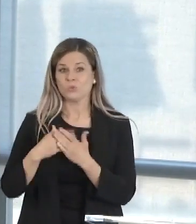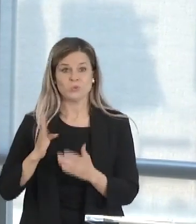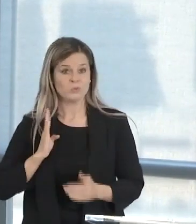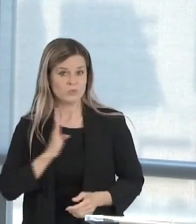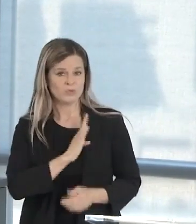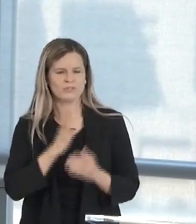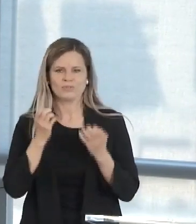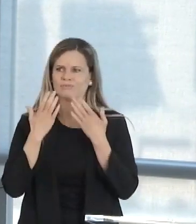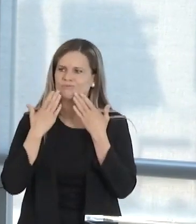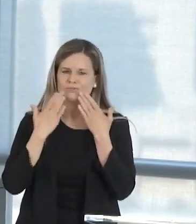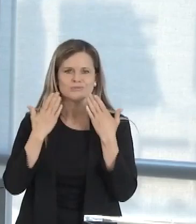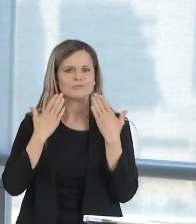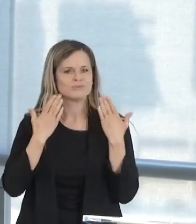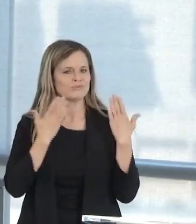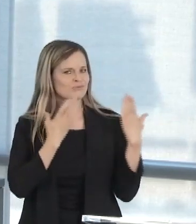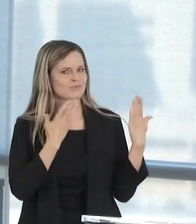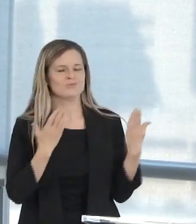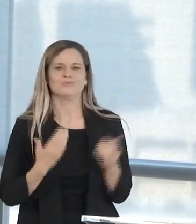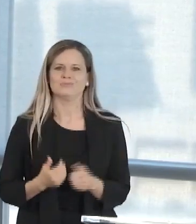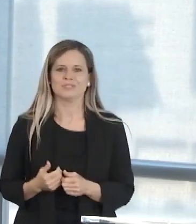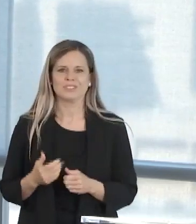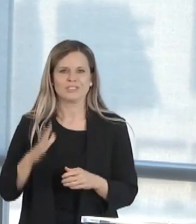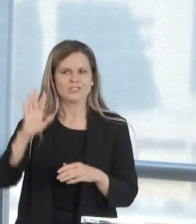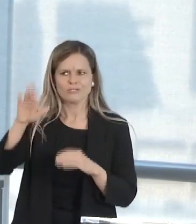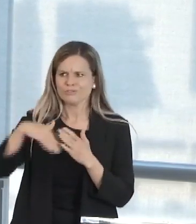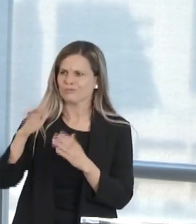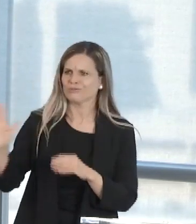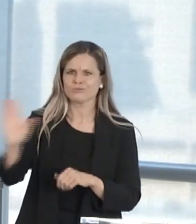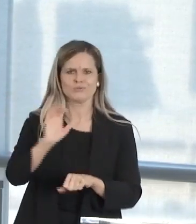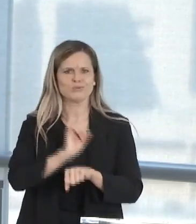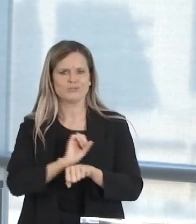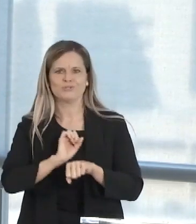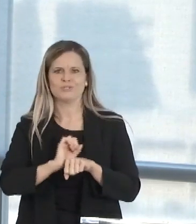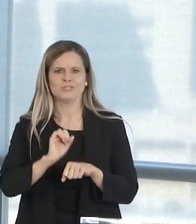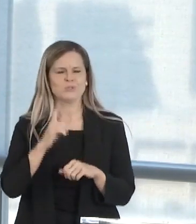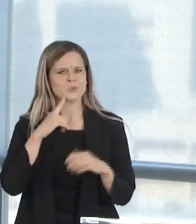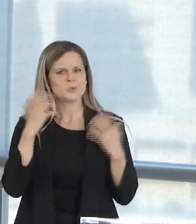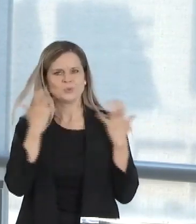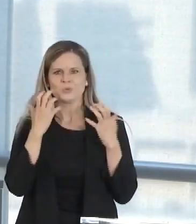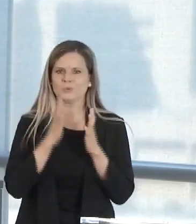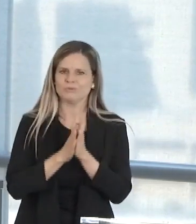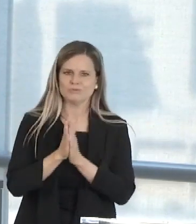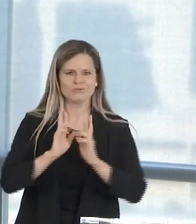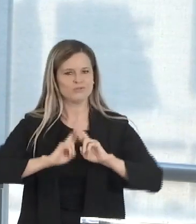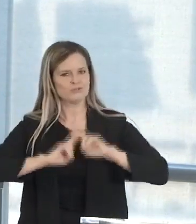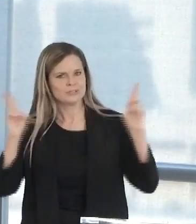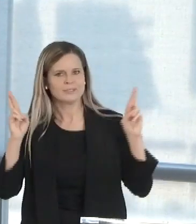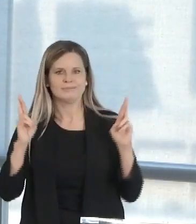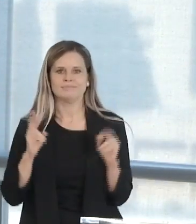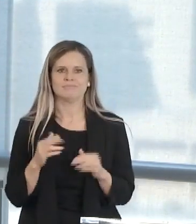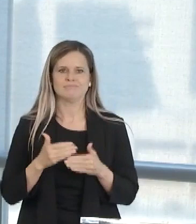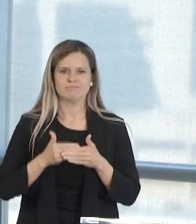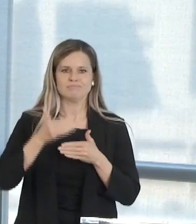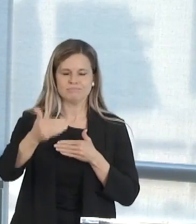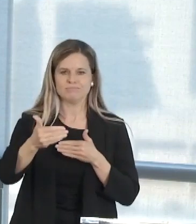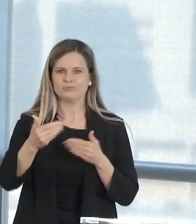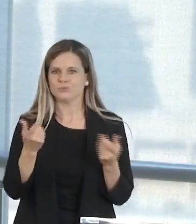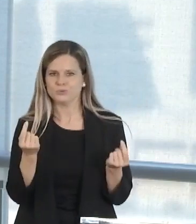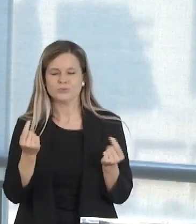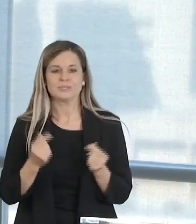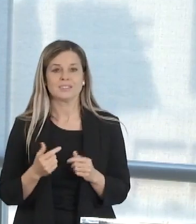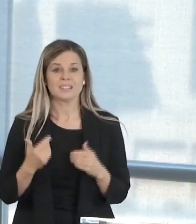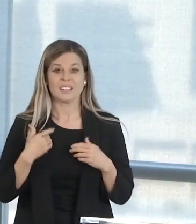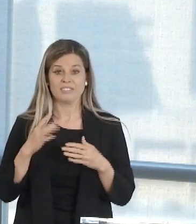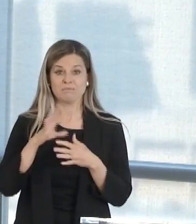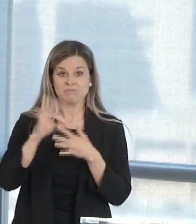the work that you are doing, for the initiative that you're taking to provide care and expand options for those